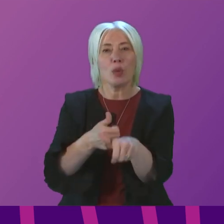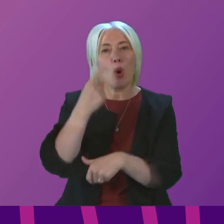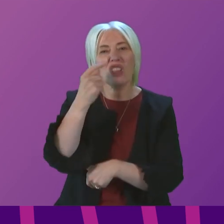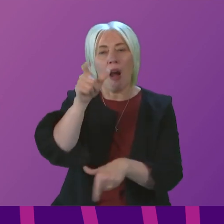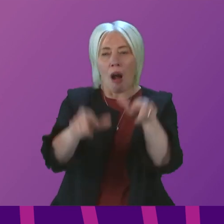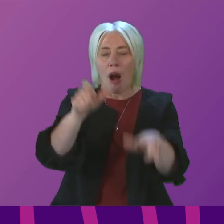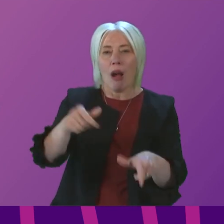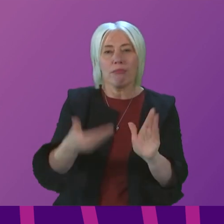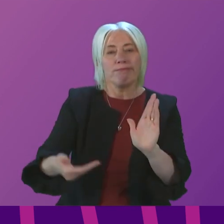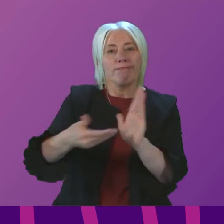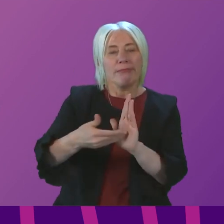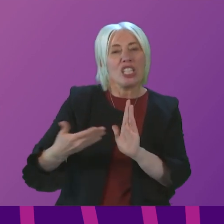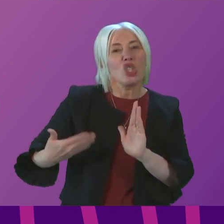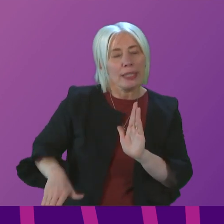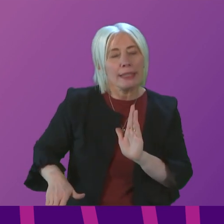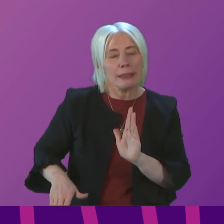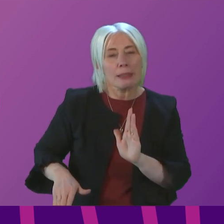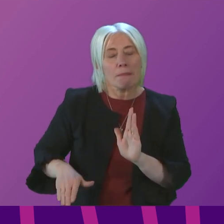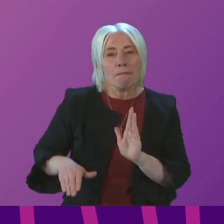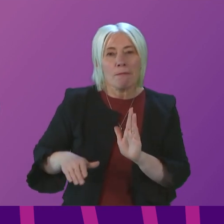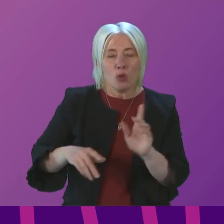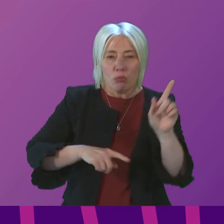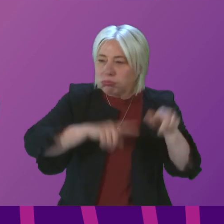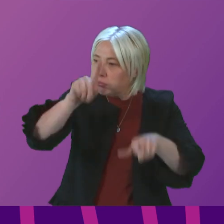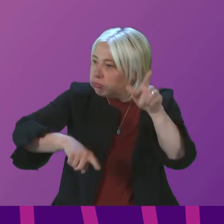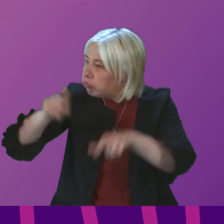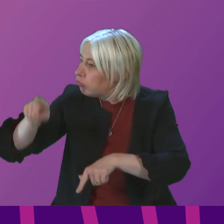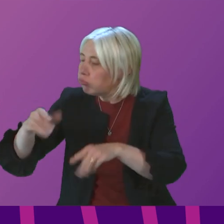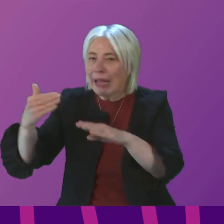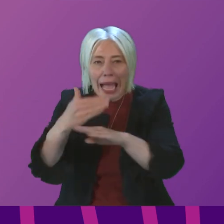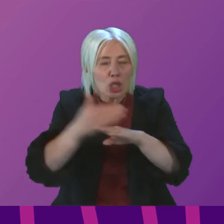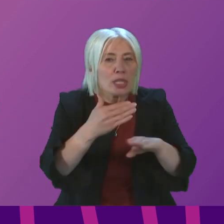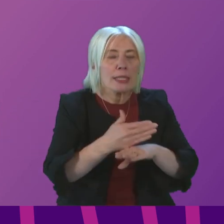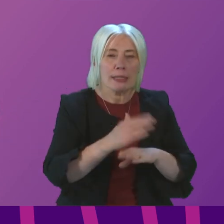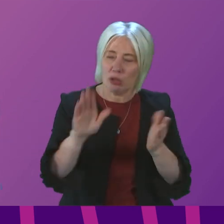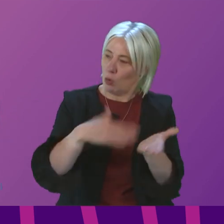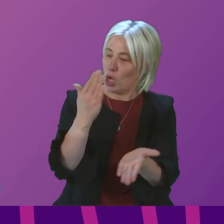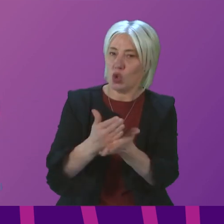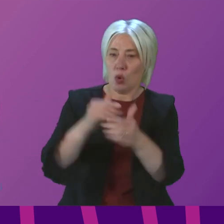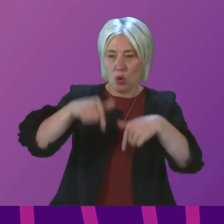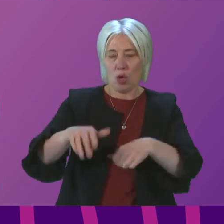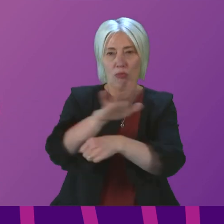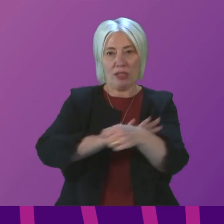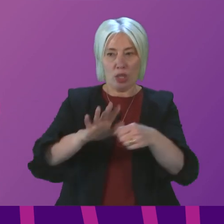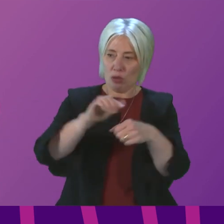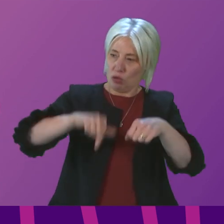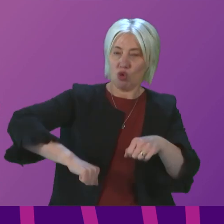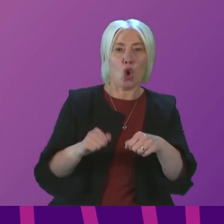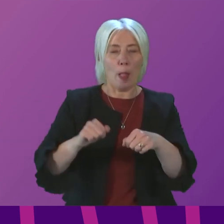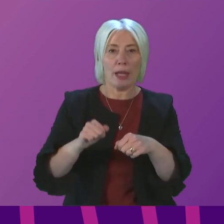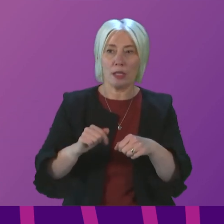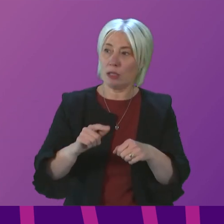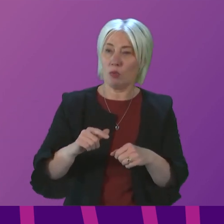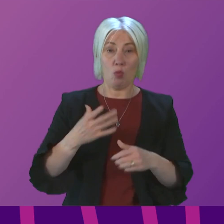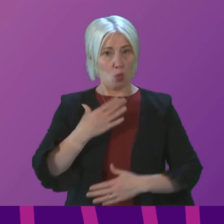who have additional needs. So we will continue to take a range of actions to do that, so that we do have a situation in Scotland which I hope we can all agree is